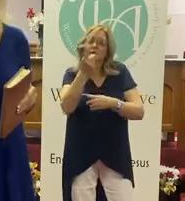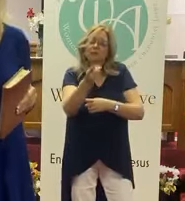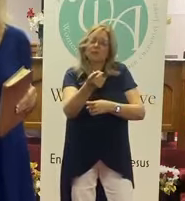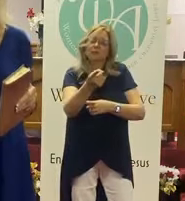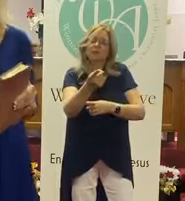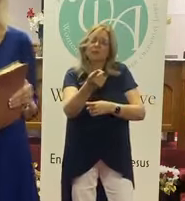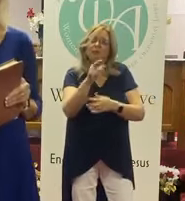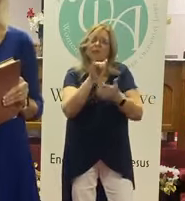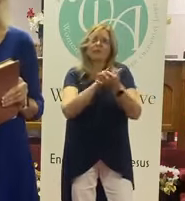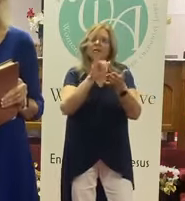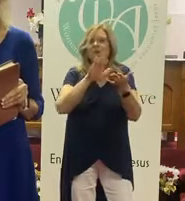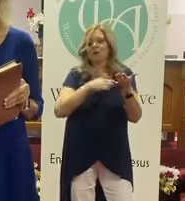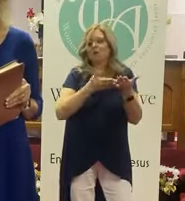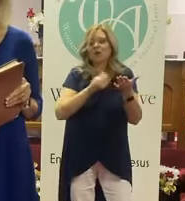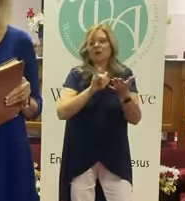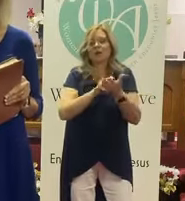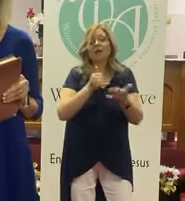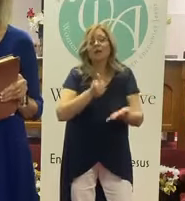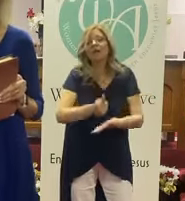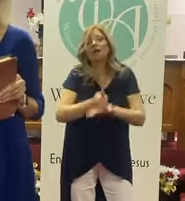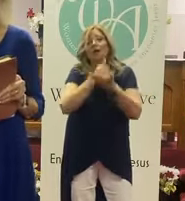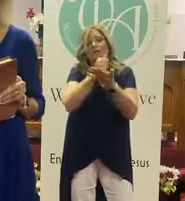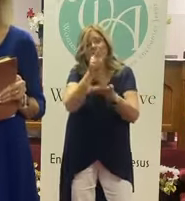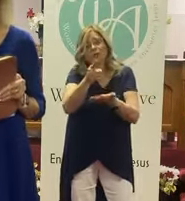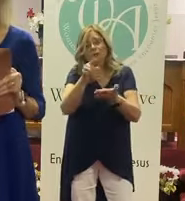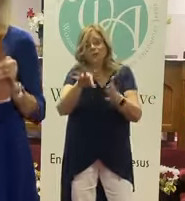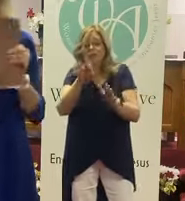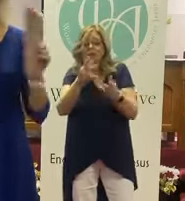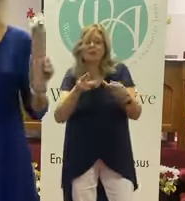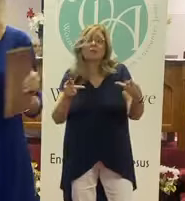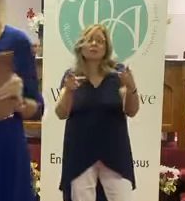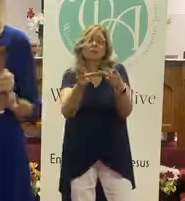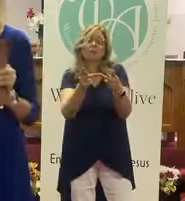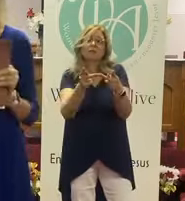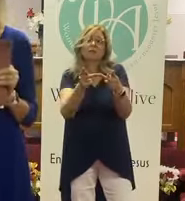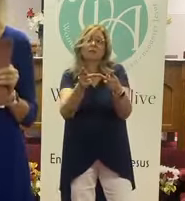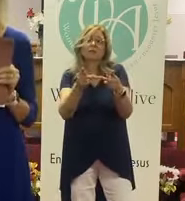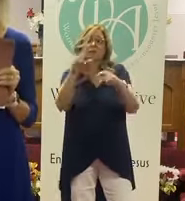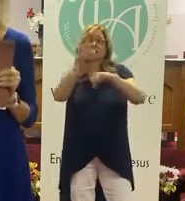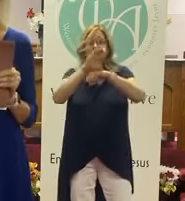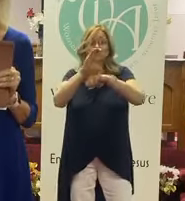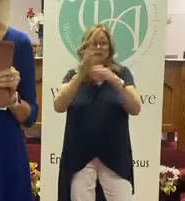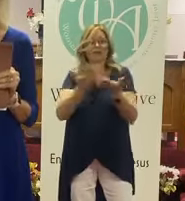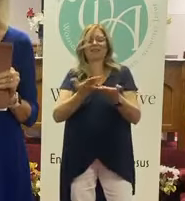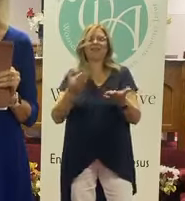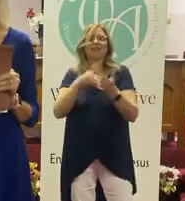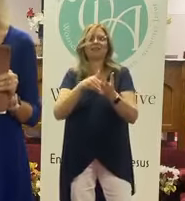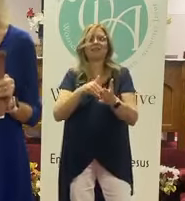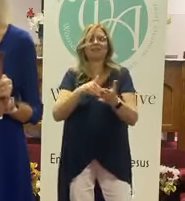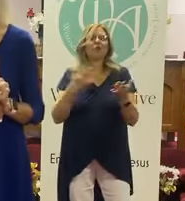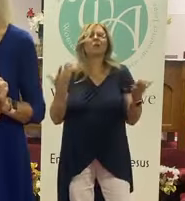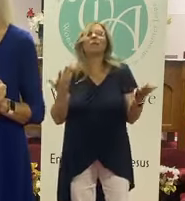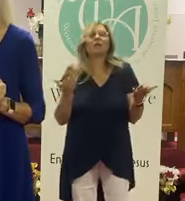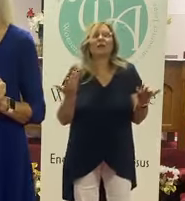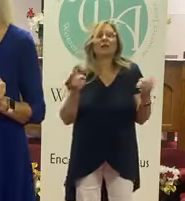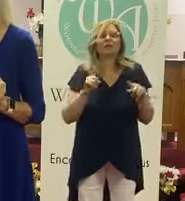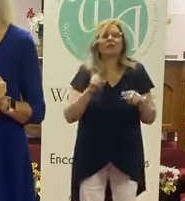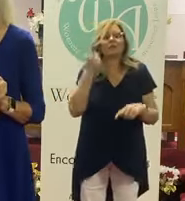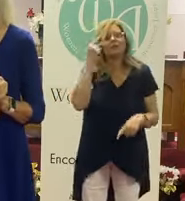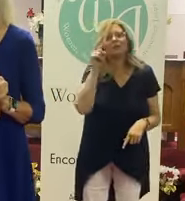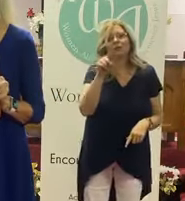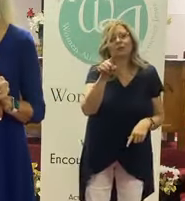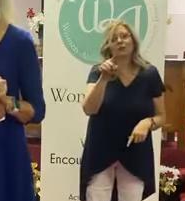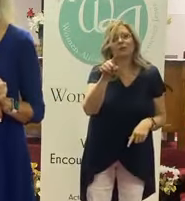that's the song to go to. And it brings you into that place where you're just, the sanctuary is there again. What does it take for you?